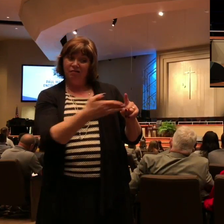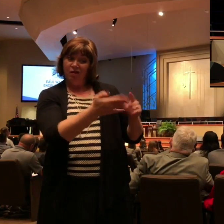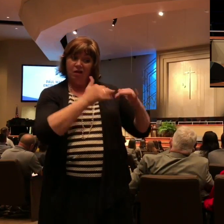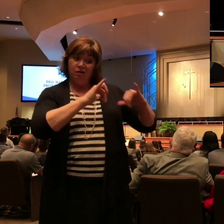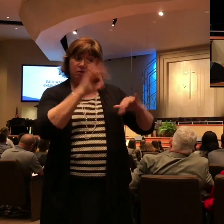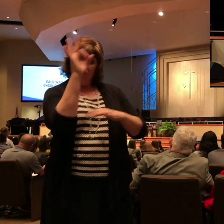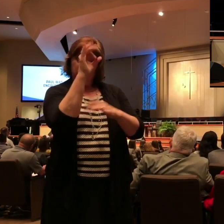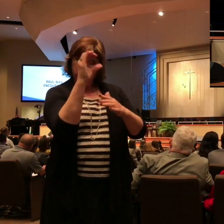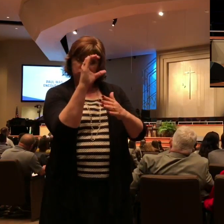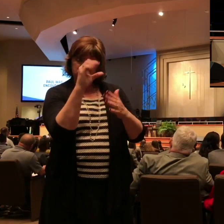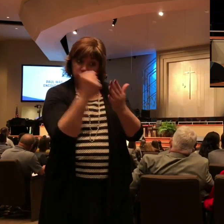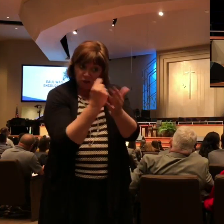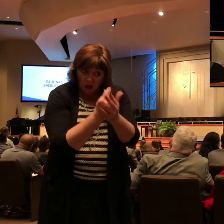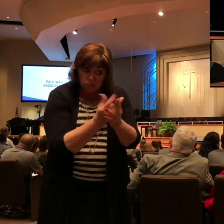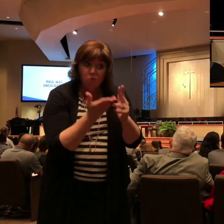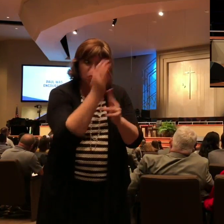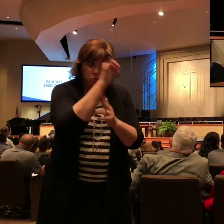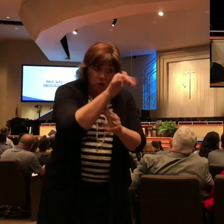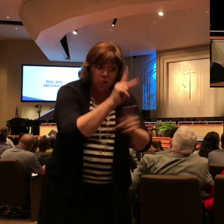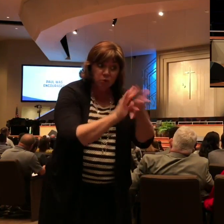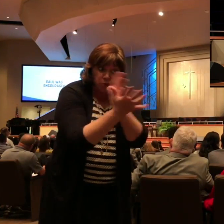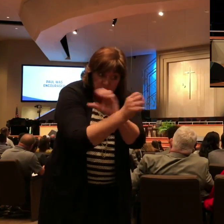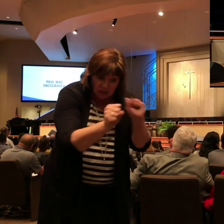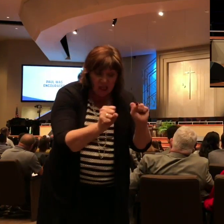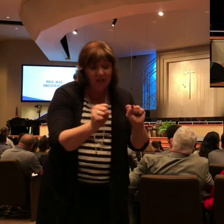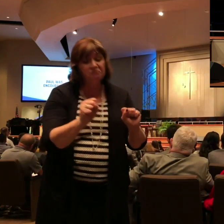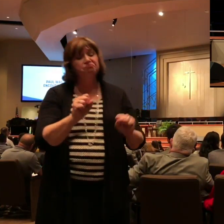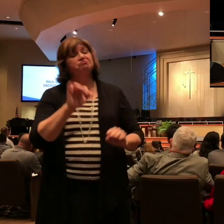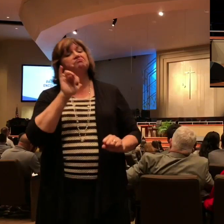that, yea, I rejoice. I thank God.